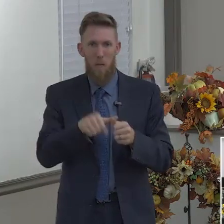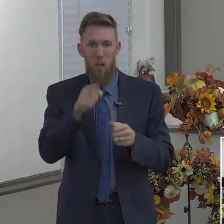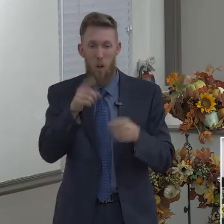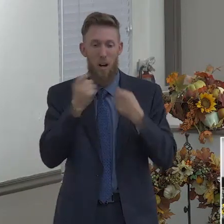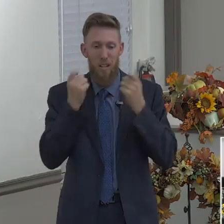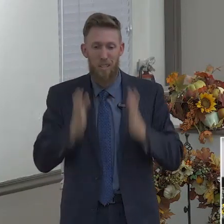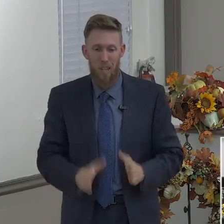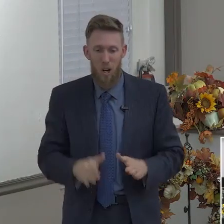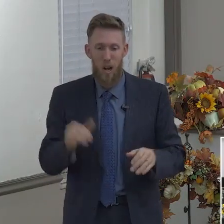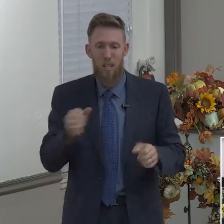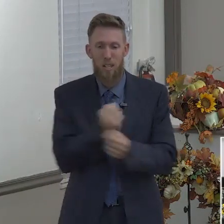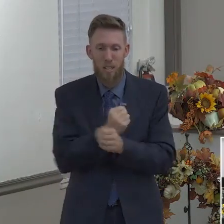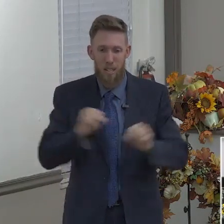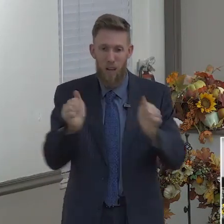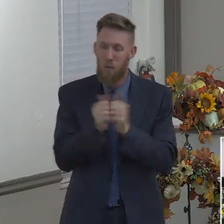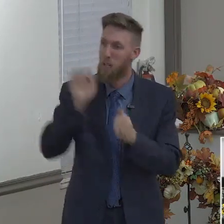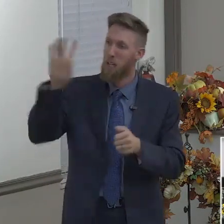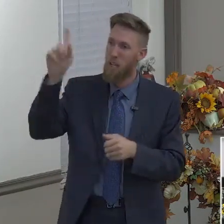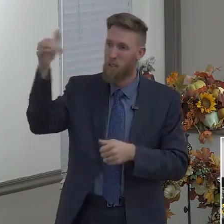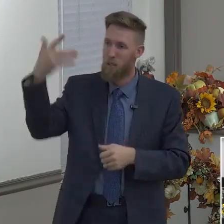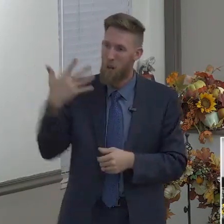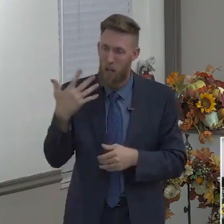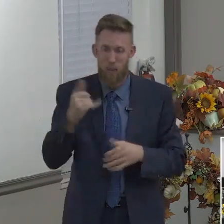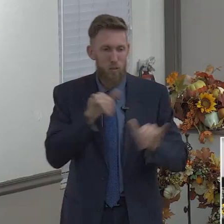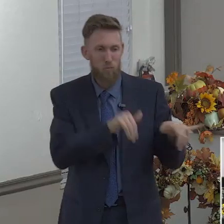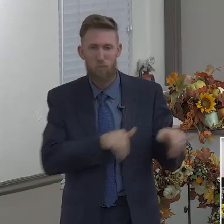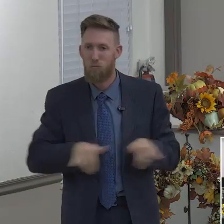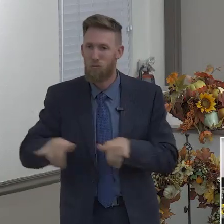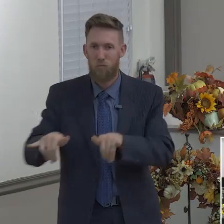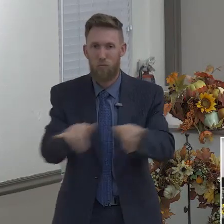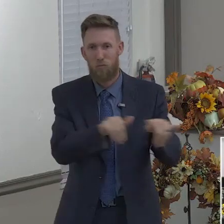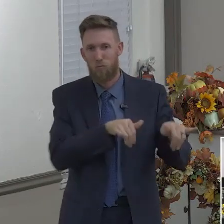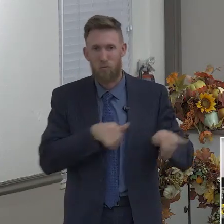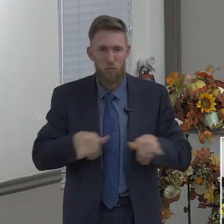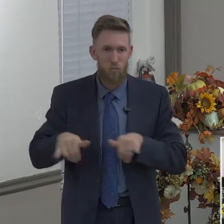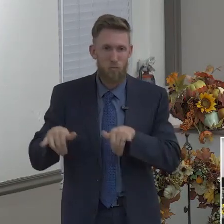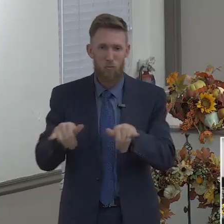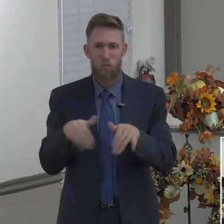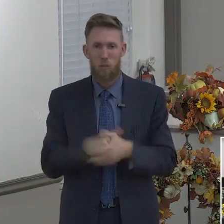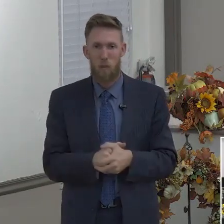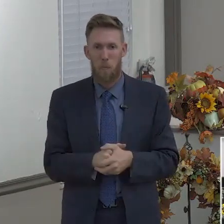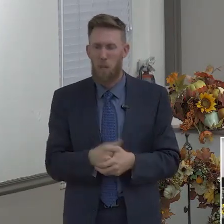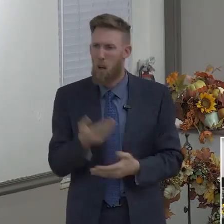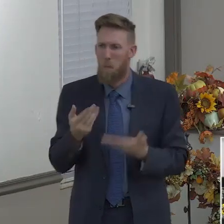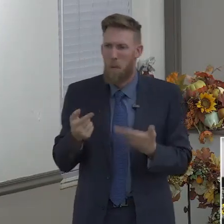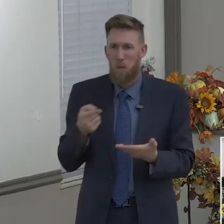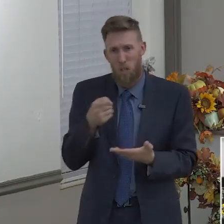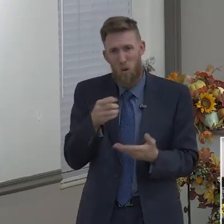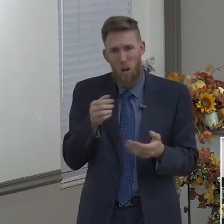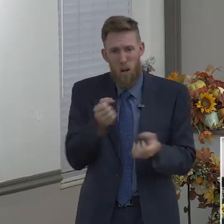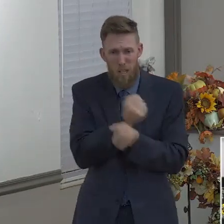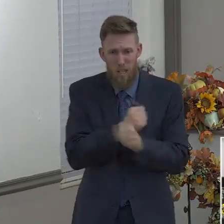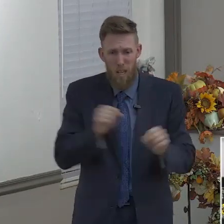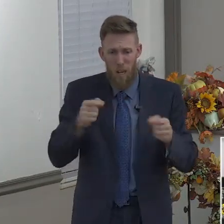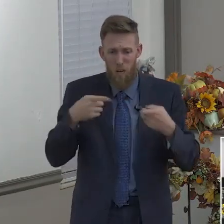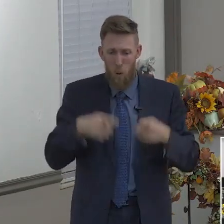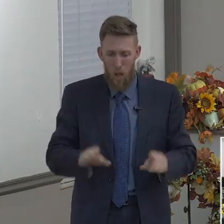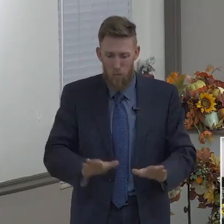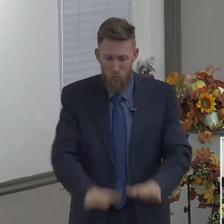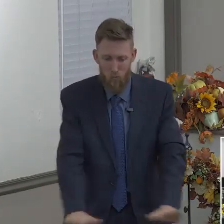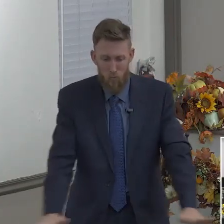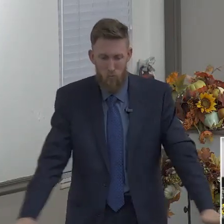we were in the dregs of sin. Well, I got saved when you said, oh, I got saved when I was a little kid. We were in the dregs of sin bound for hell.